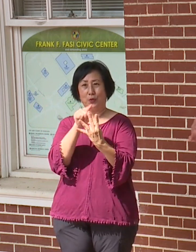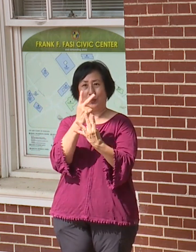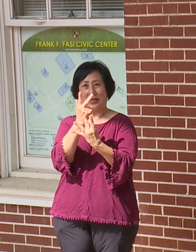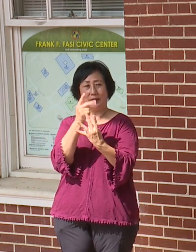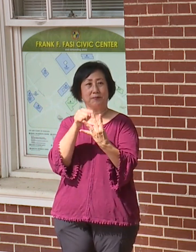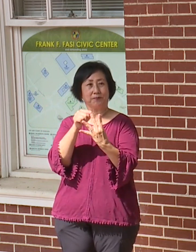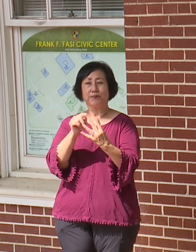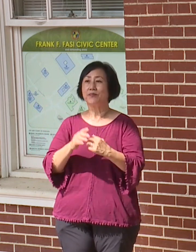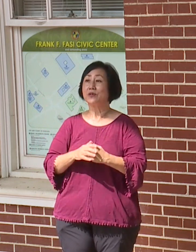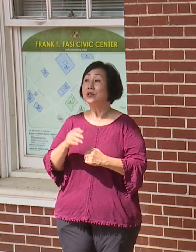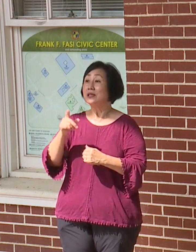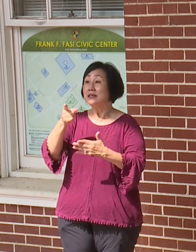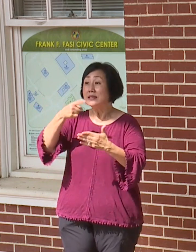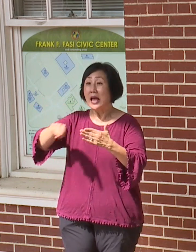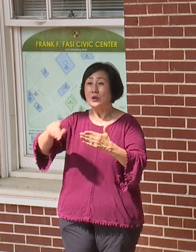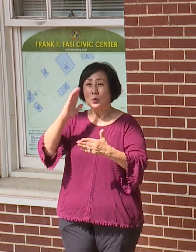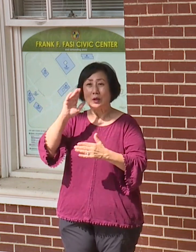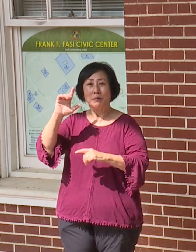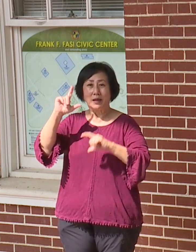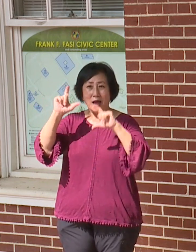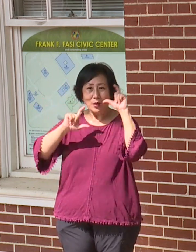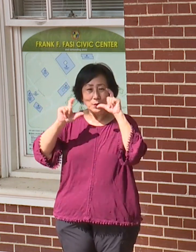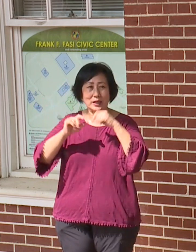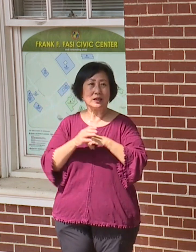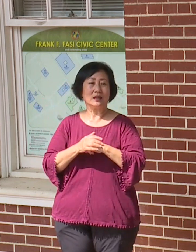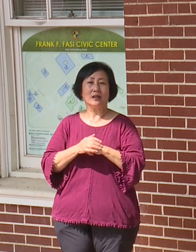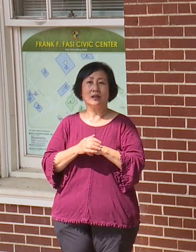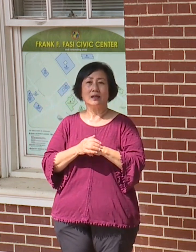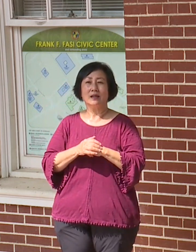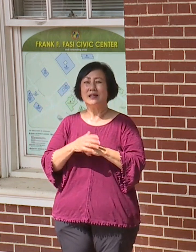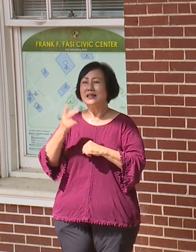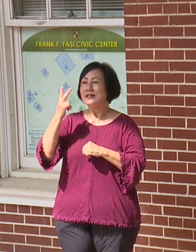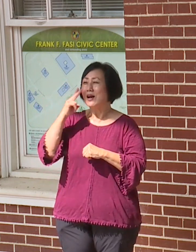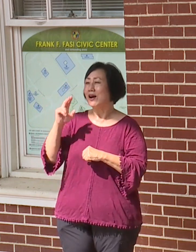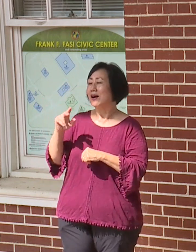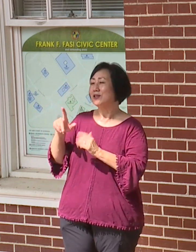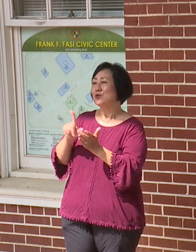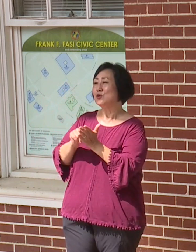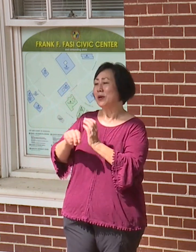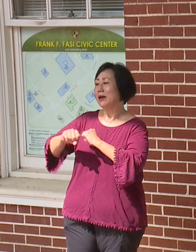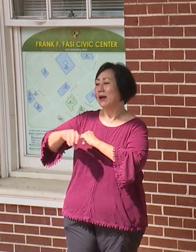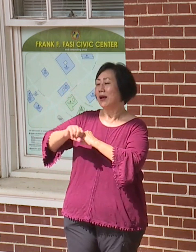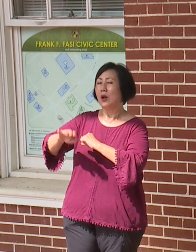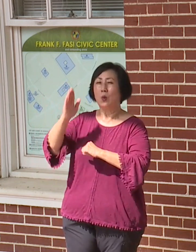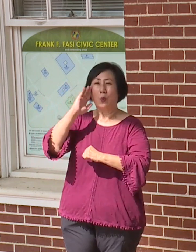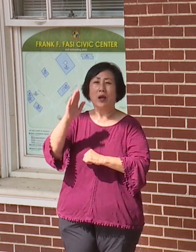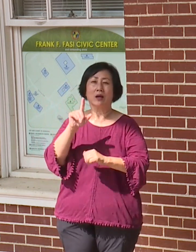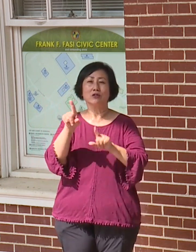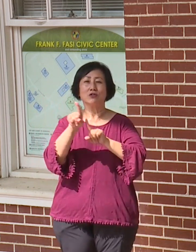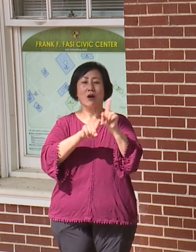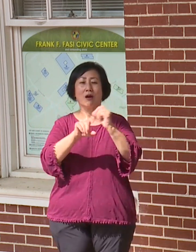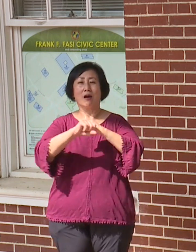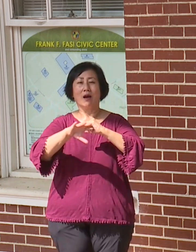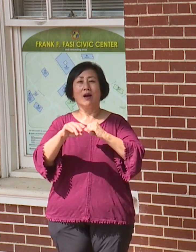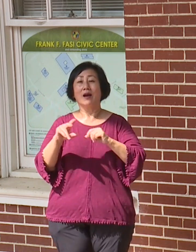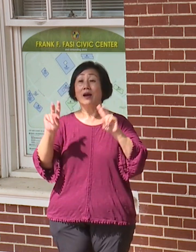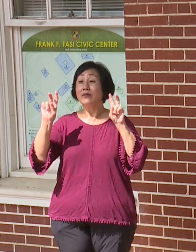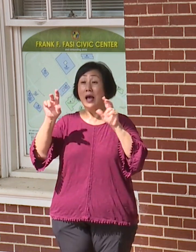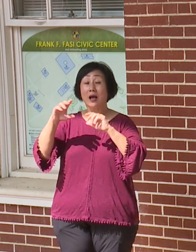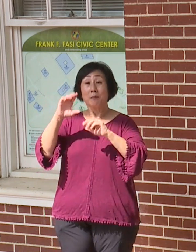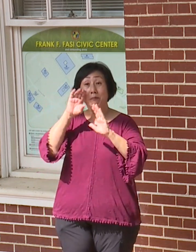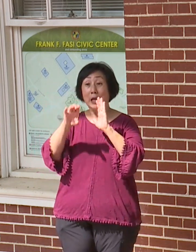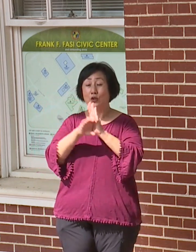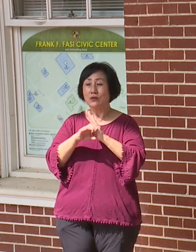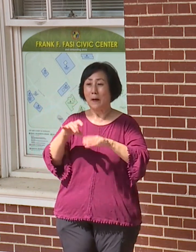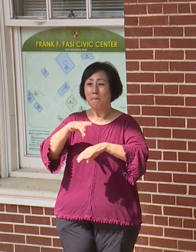coming into Halloween next week. You know, there's this great ad in midweek, and it'll be in the Star Advertiser this Sunday, of a pumpkin wearing a mask.